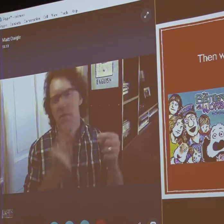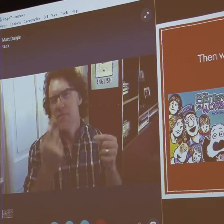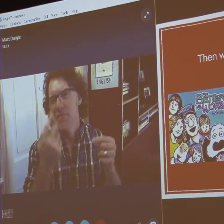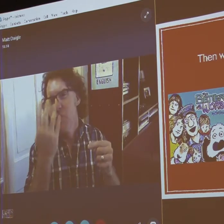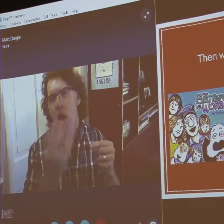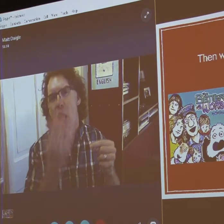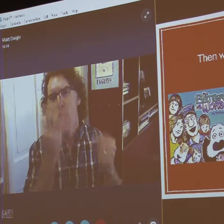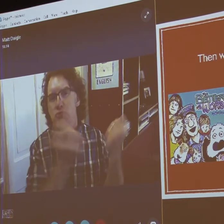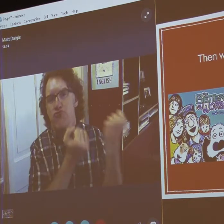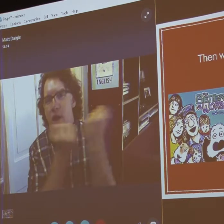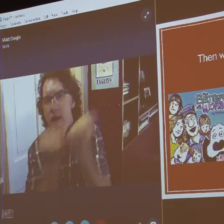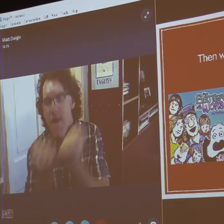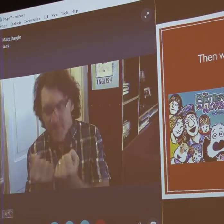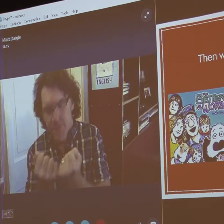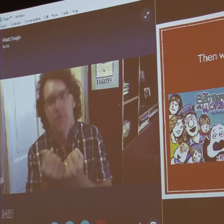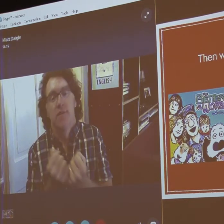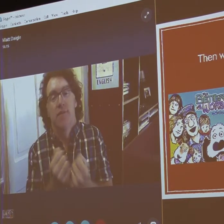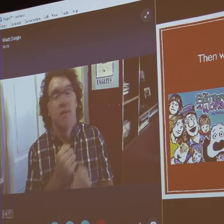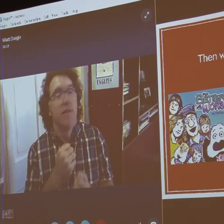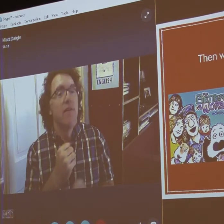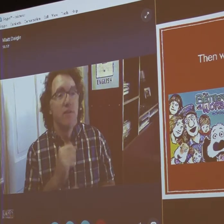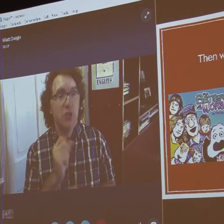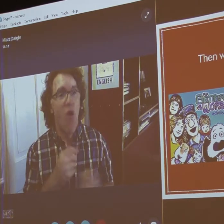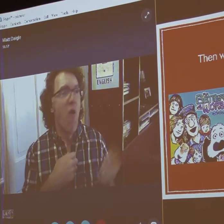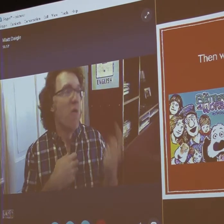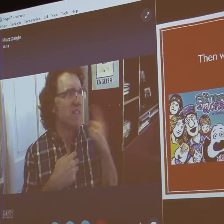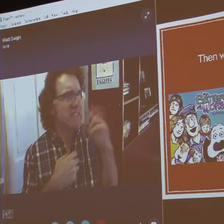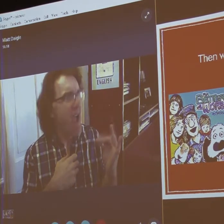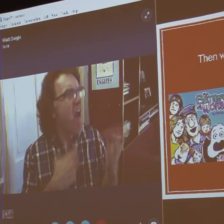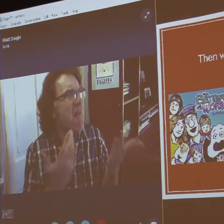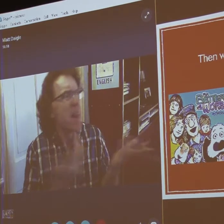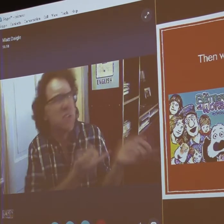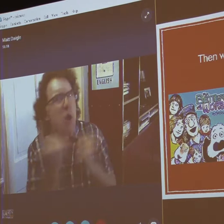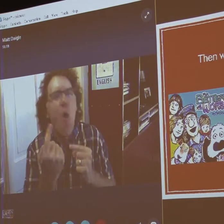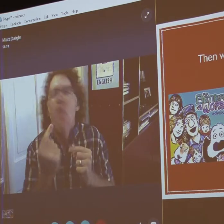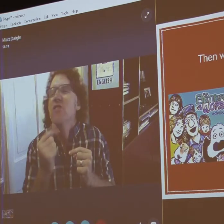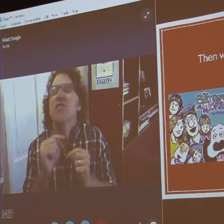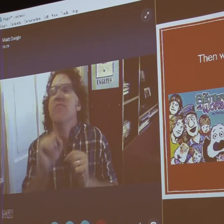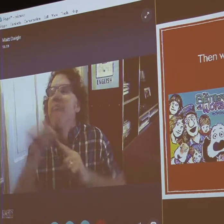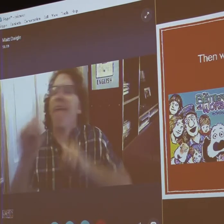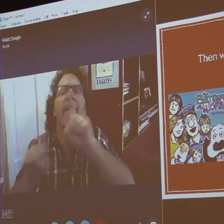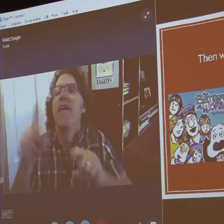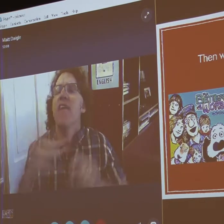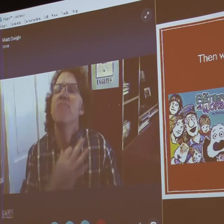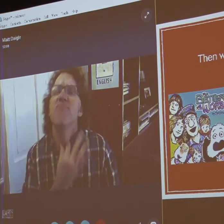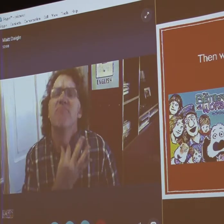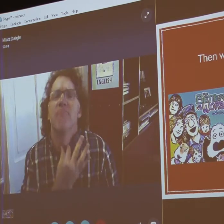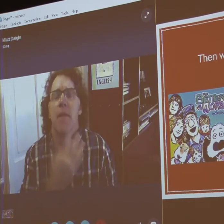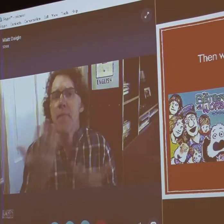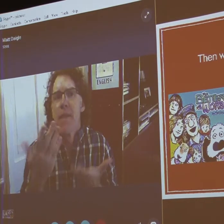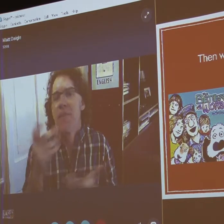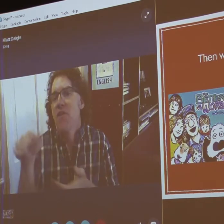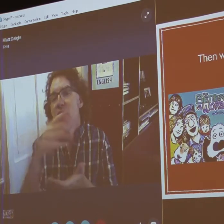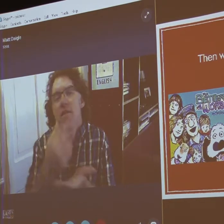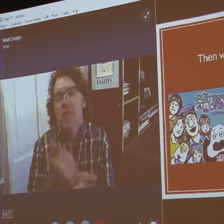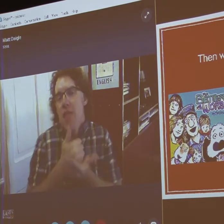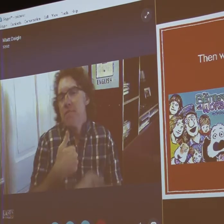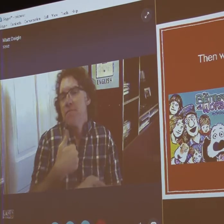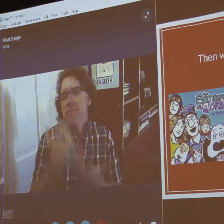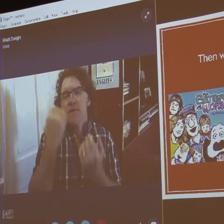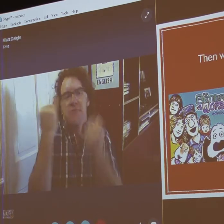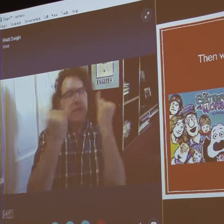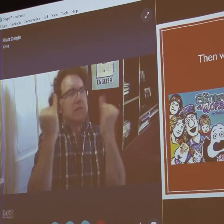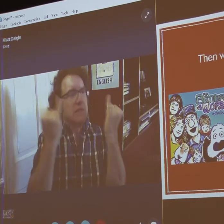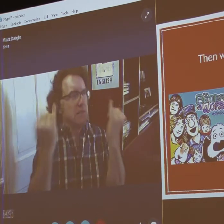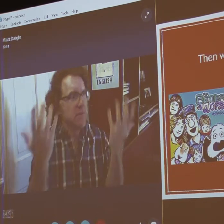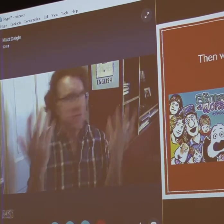was not very far from where we were living at the time. About a four hour drive. So we decided to go. We wanted to see what it was